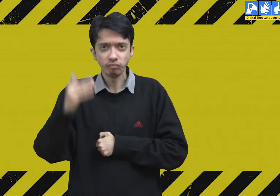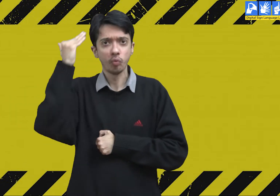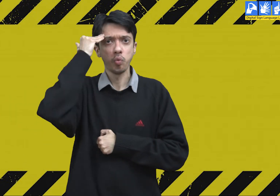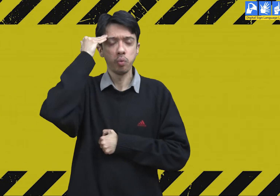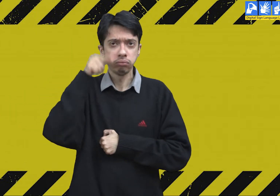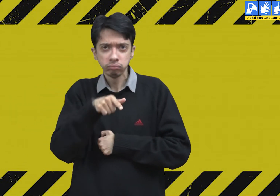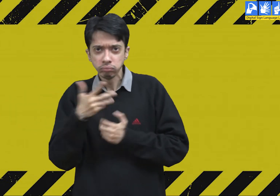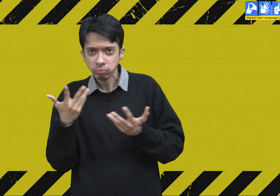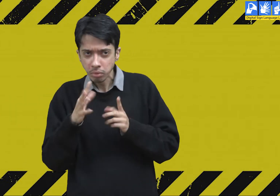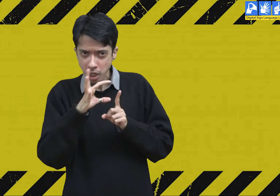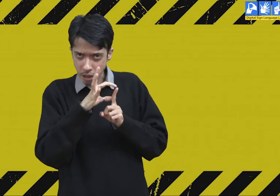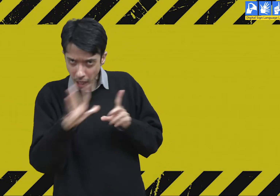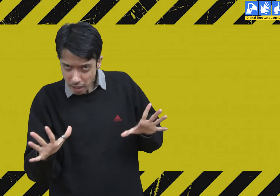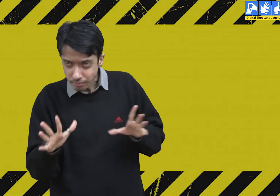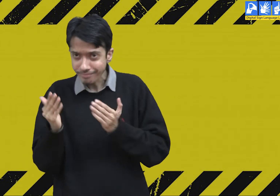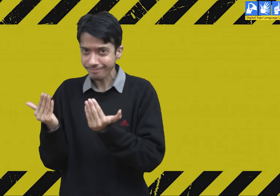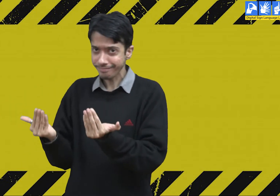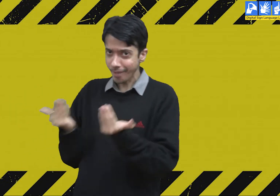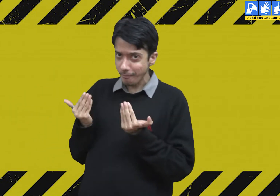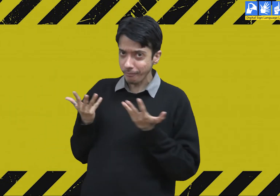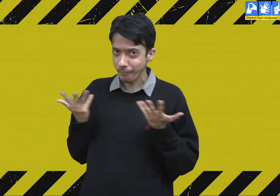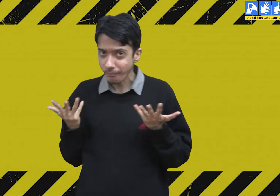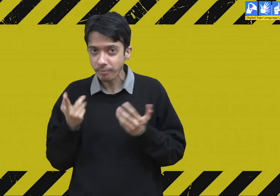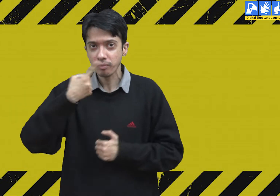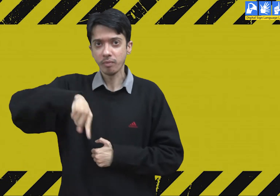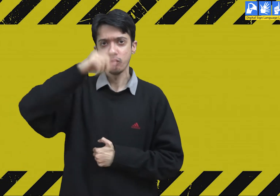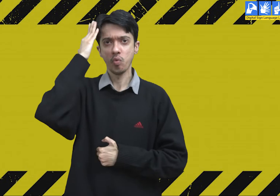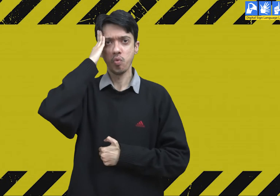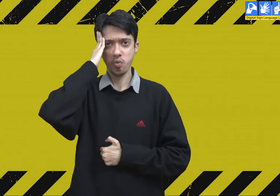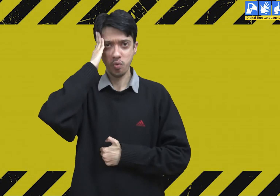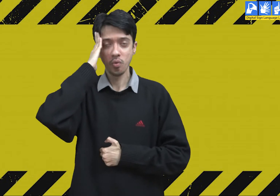about the do's and don'ts when we go to different places.